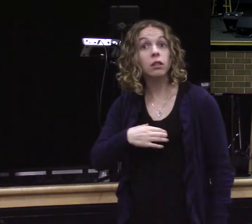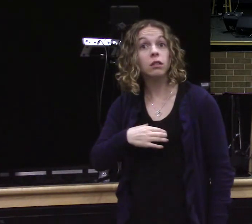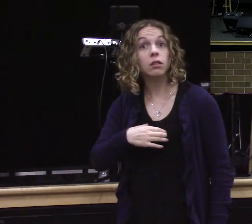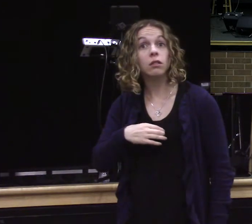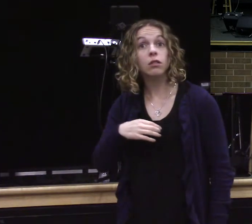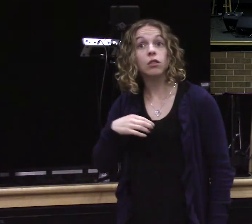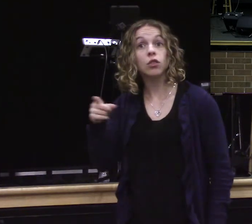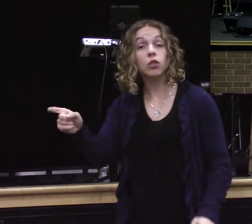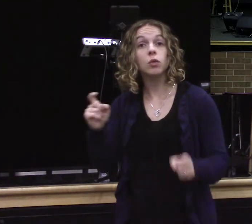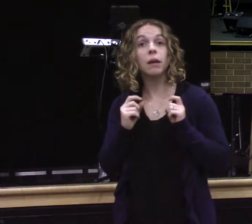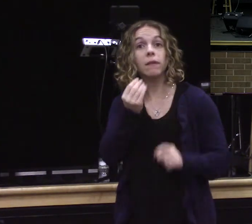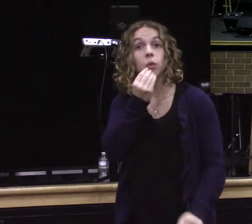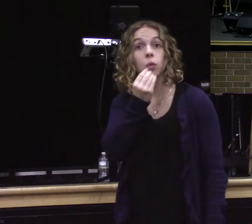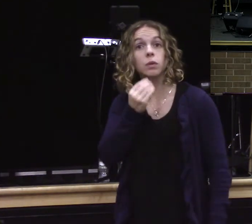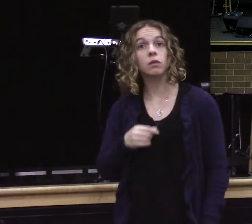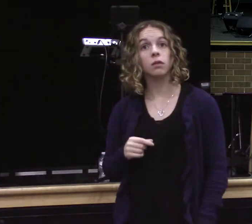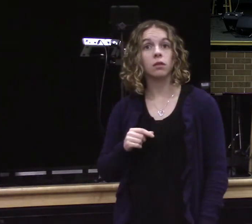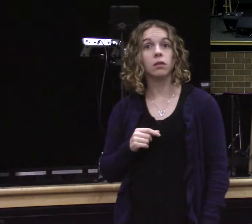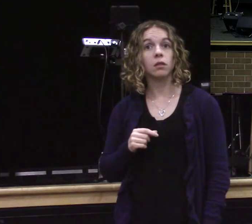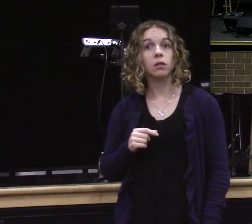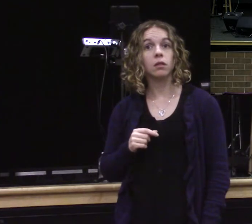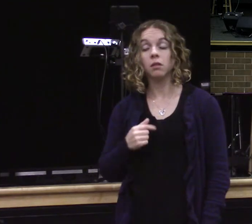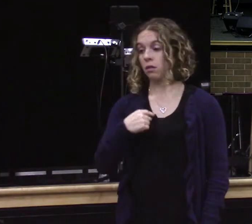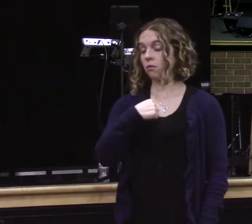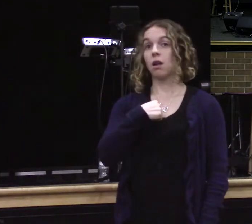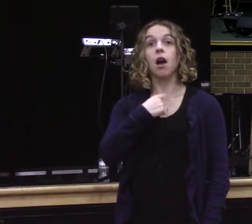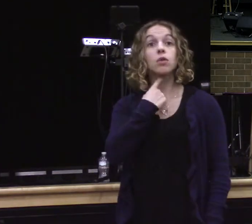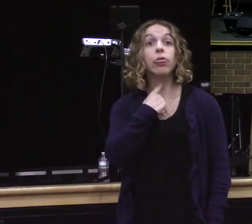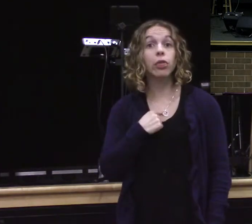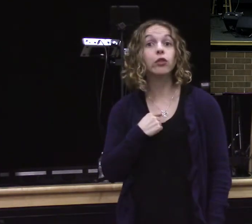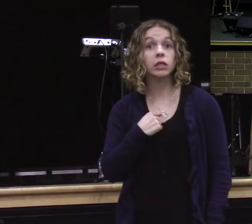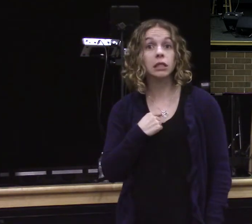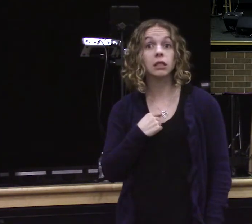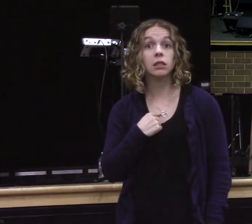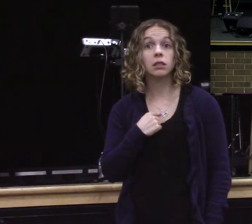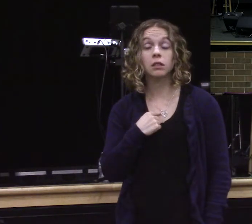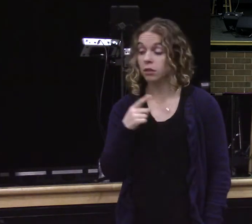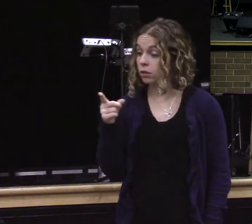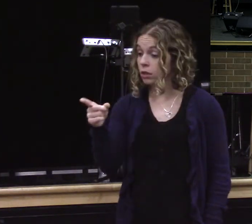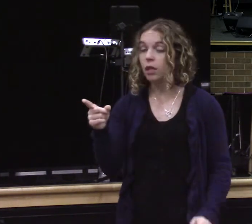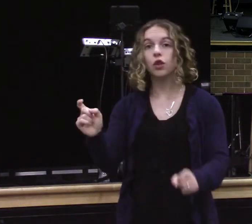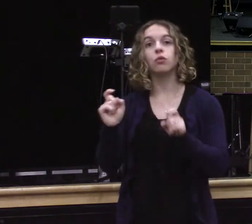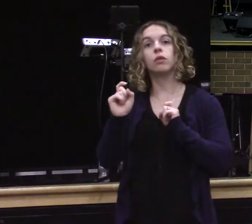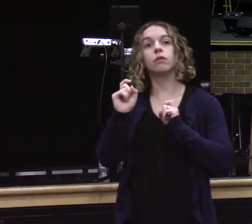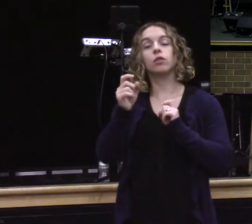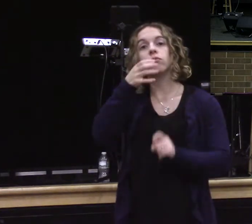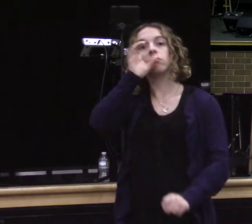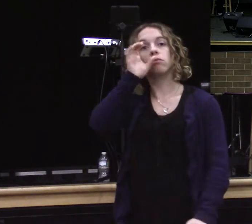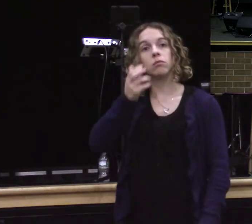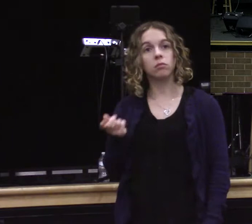And you gave me something to eat. I was thirsty. And you gave me